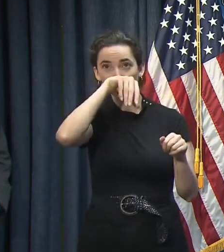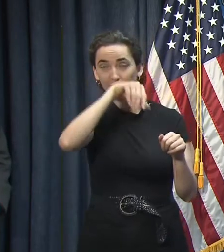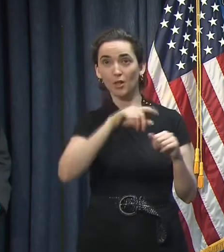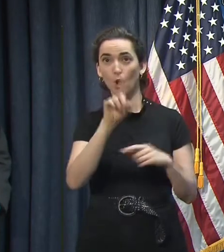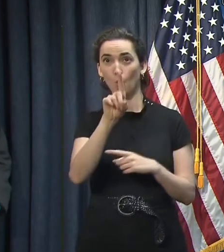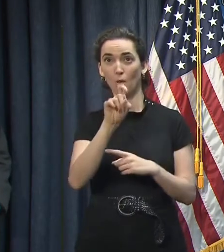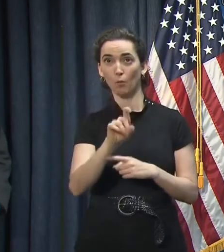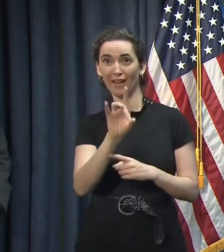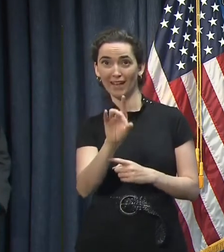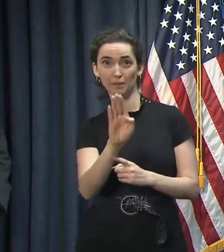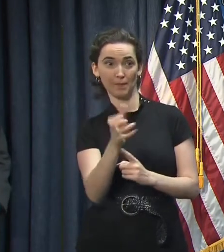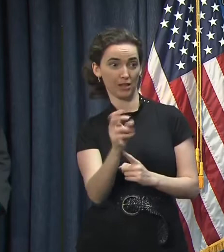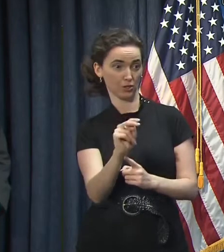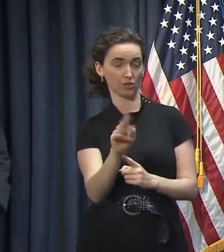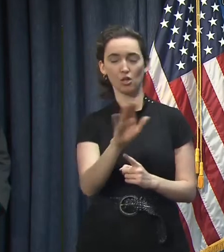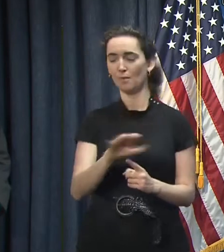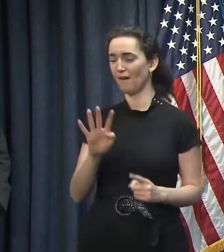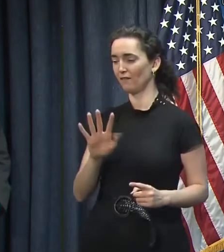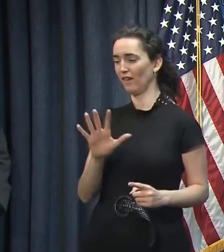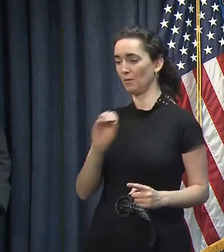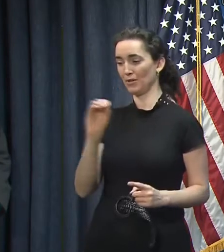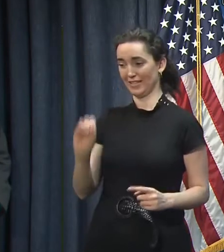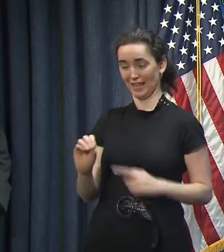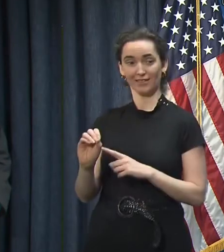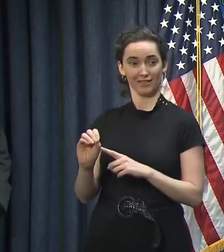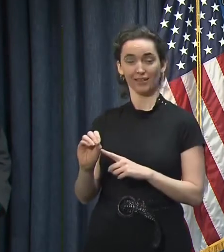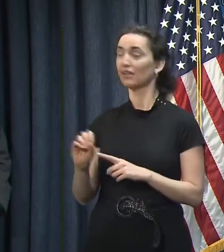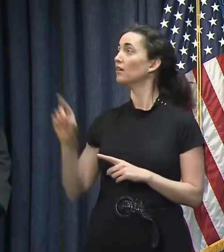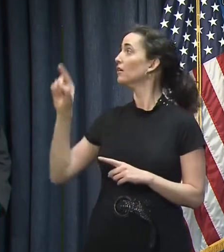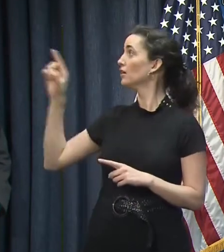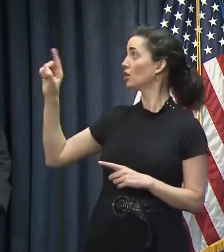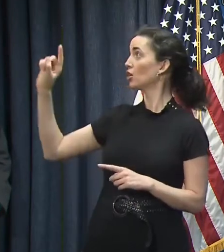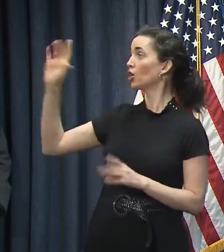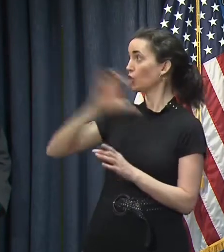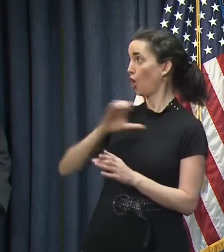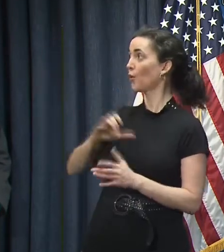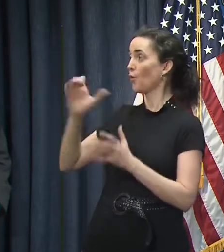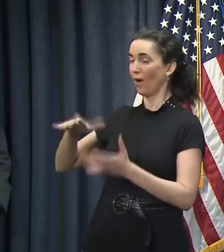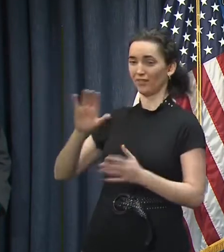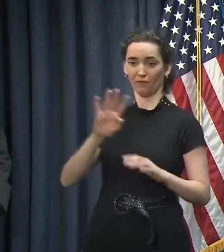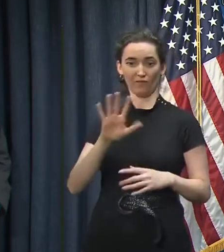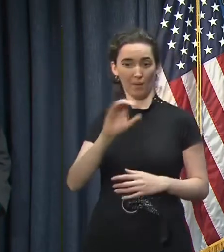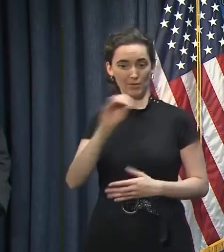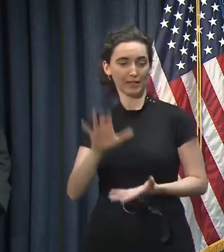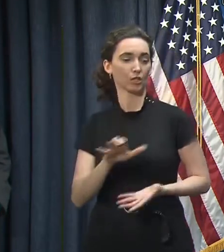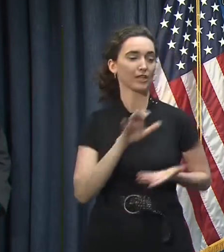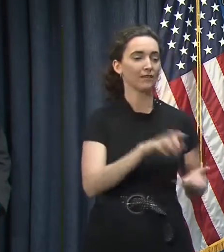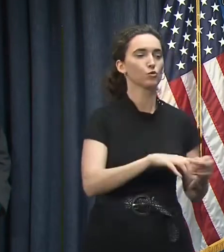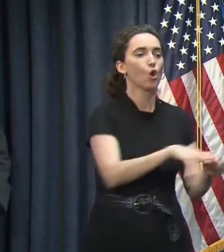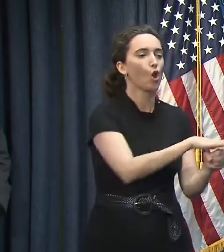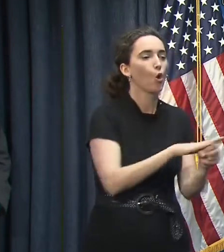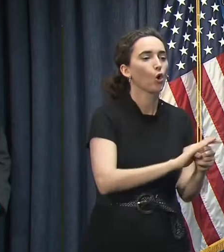.8 billion, it was the intention of Congress that that go to local government. We intend to